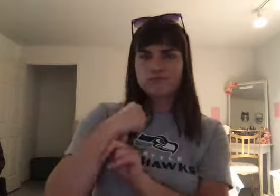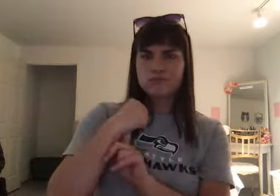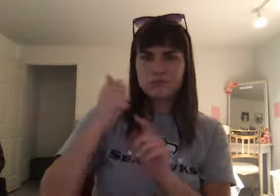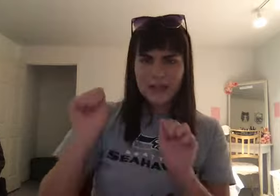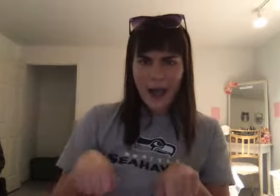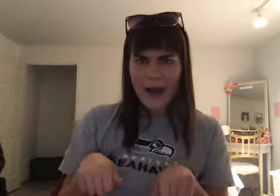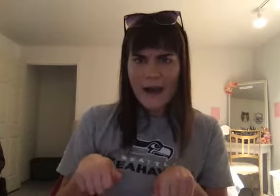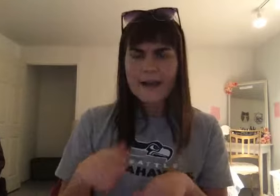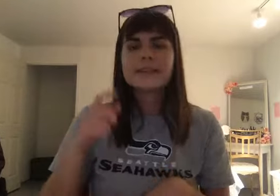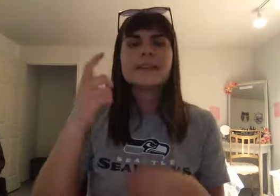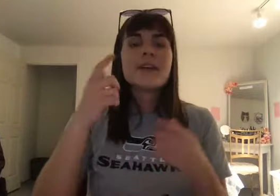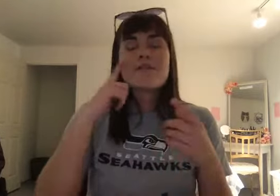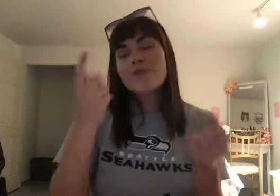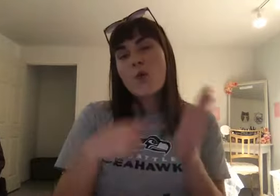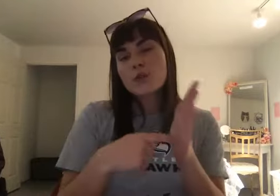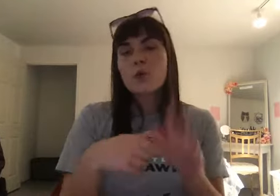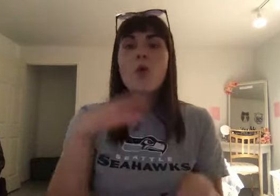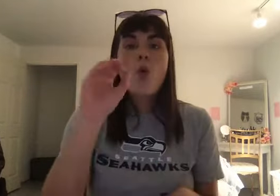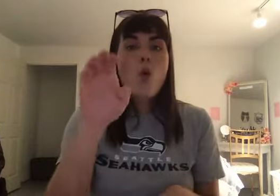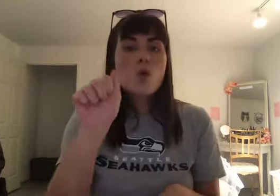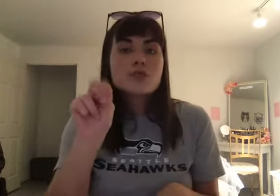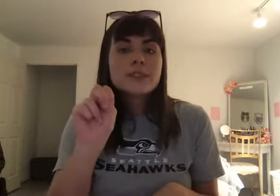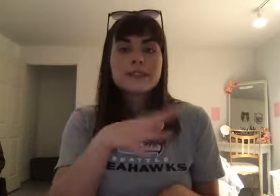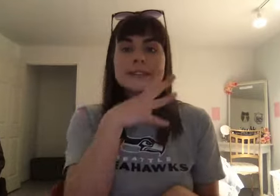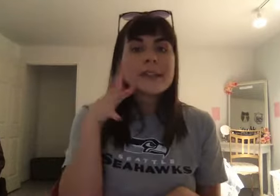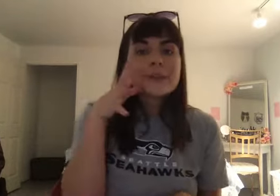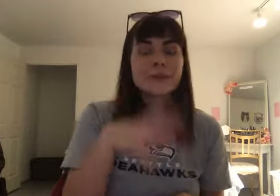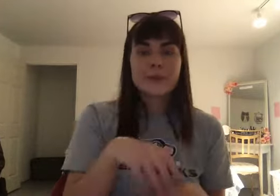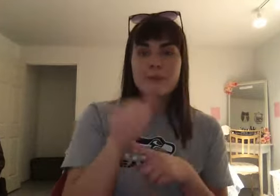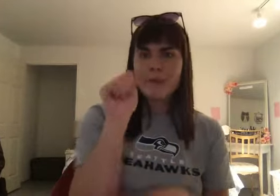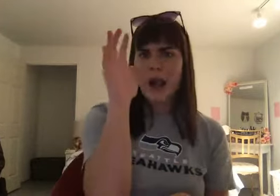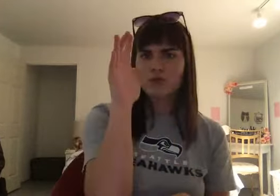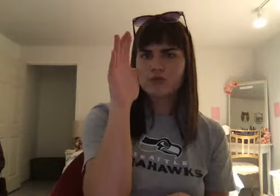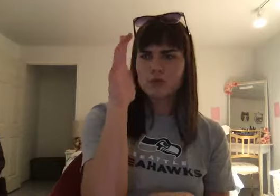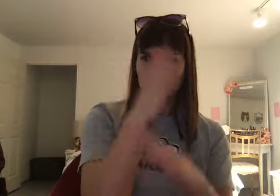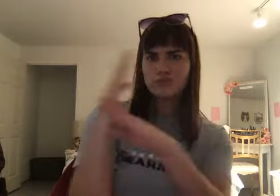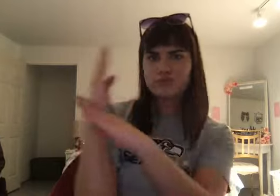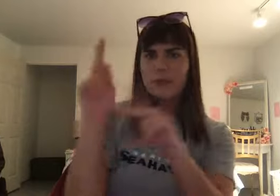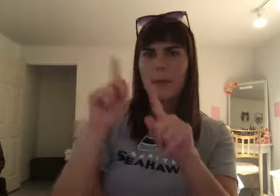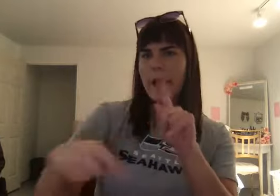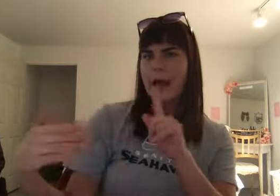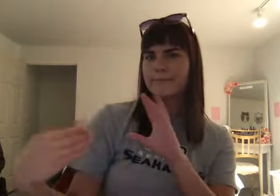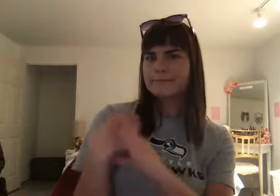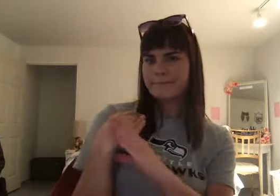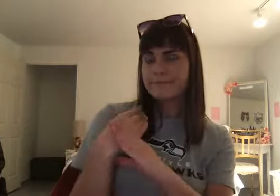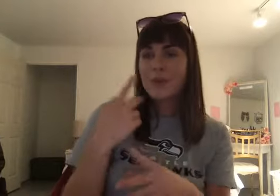oceans or deserts or mountains. So what the people of Mesopotamia did is they built